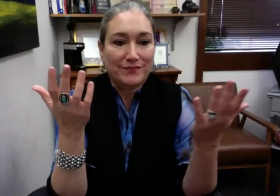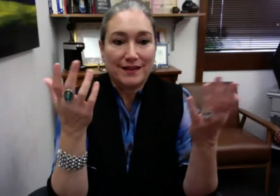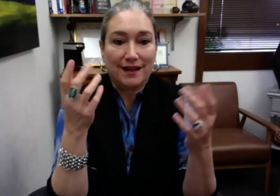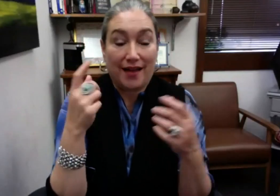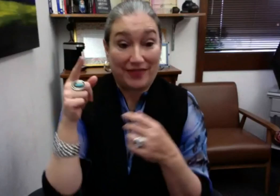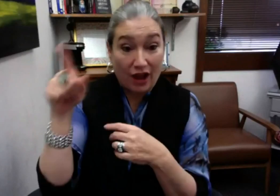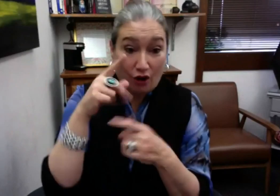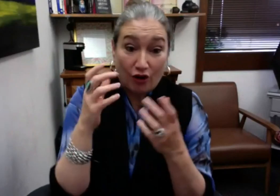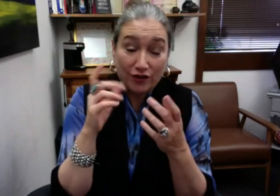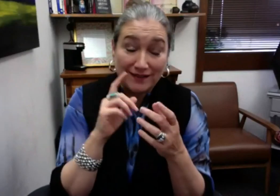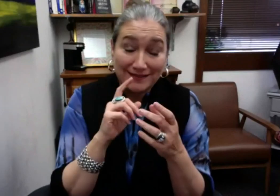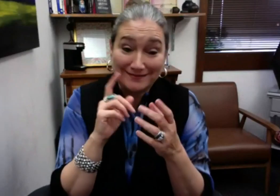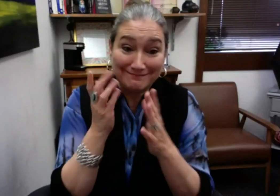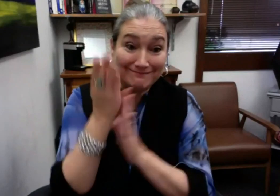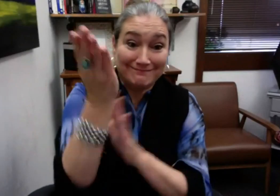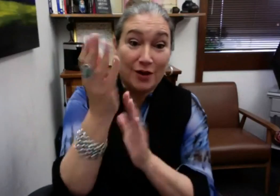into the HRSA funding.